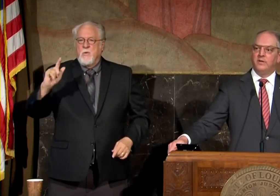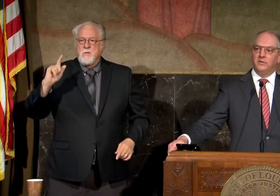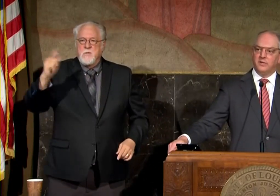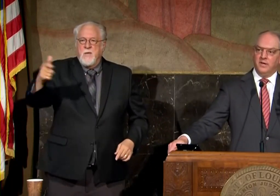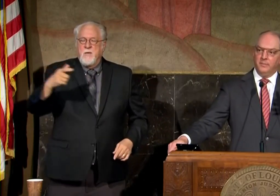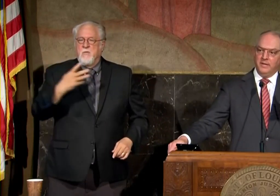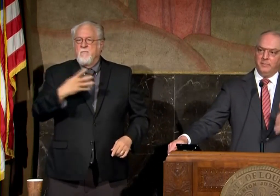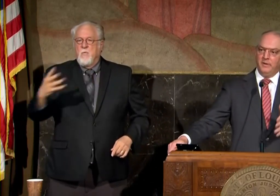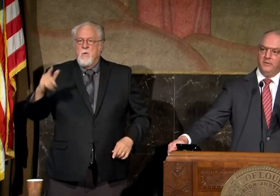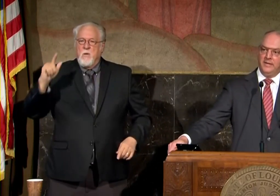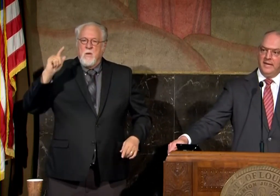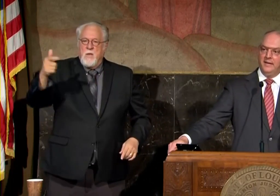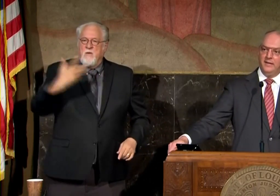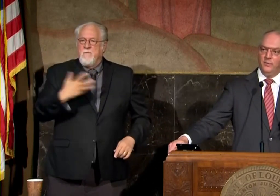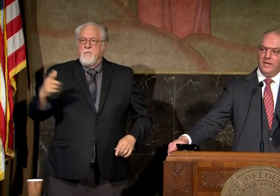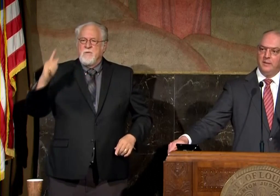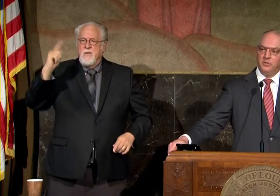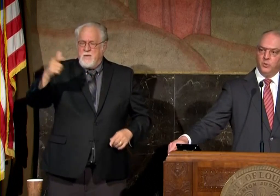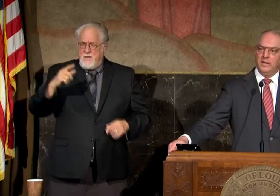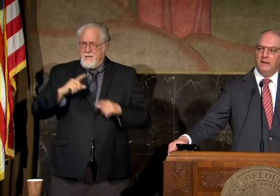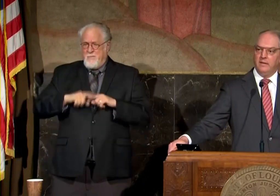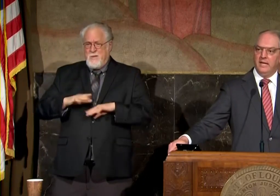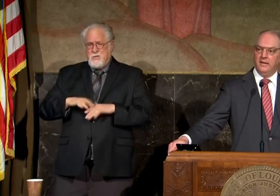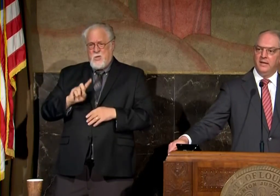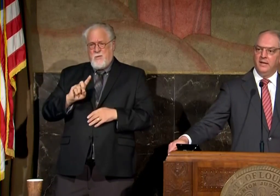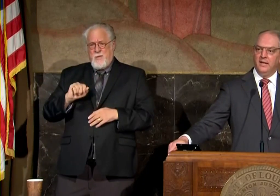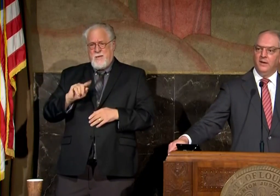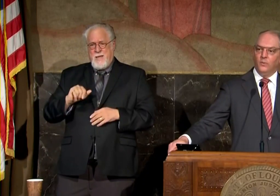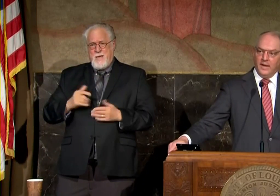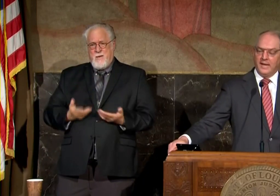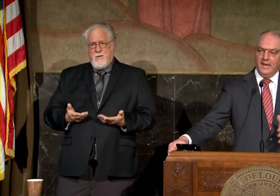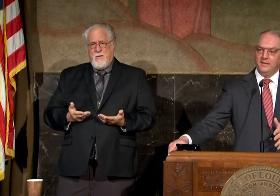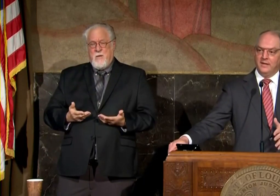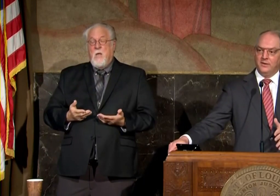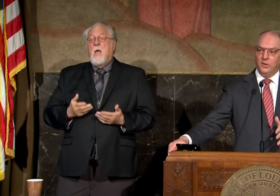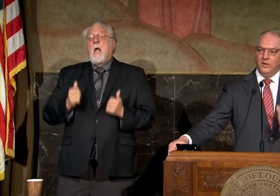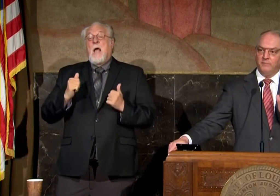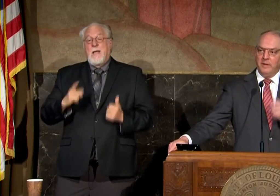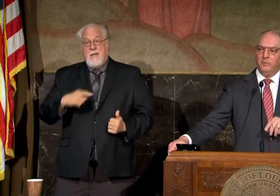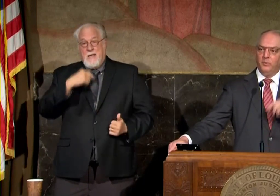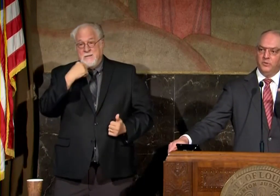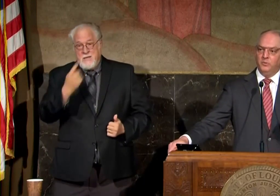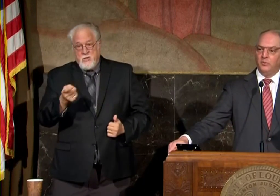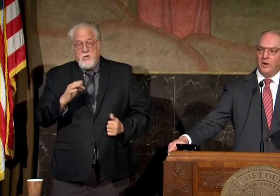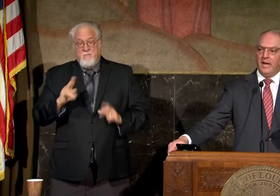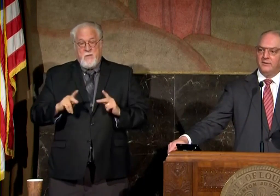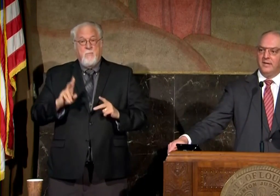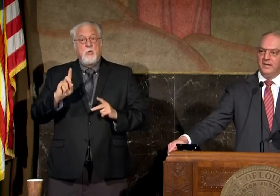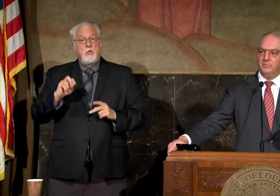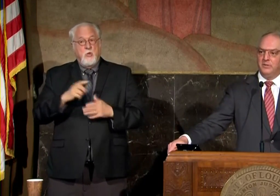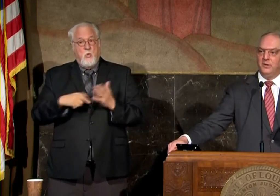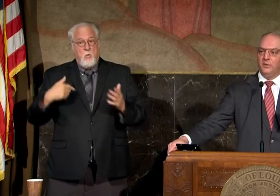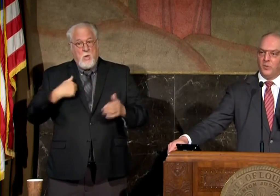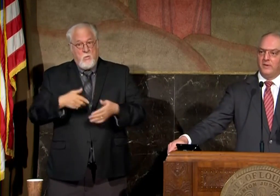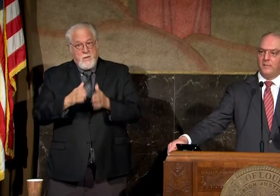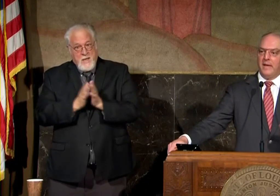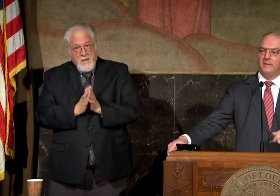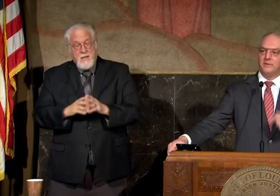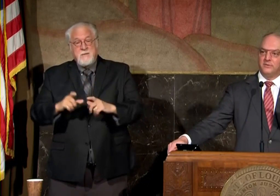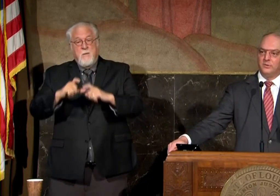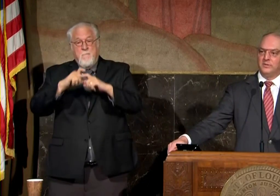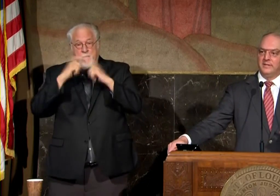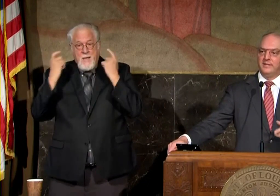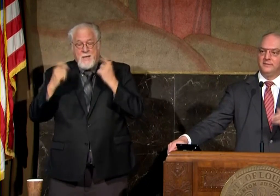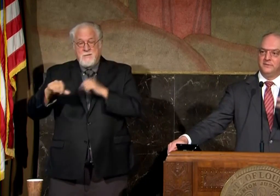five weeks because it's going to be dependent on the data that we get between now and then what i can tell you if people will do what we're asking them to do and wear their